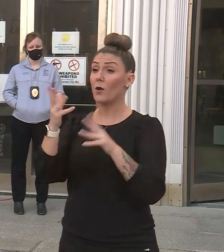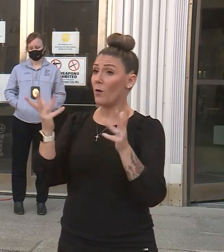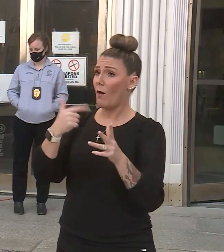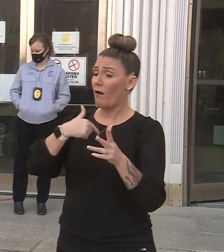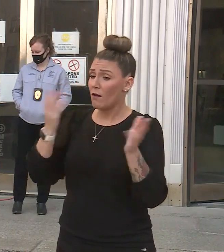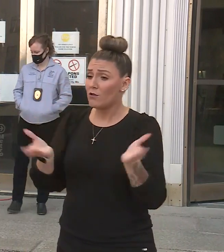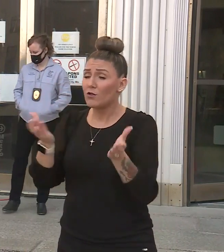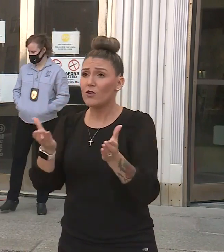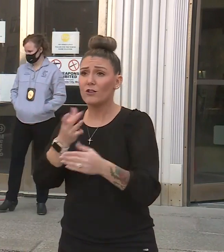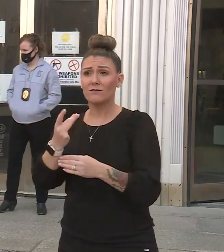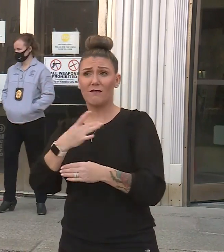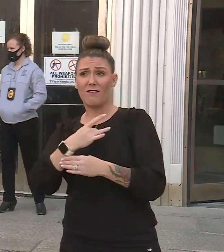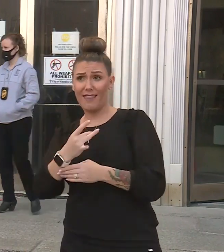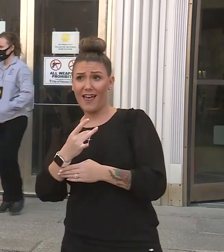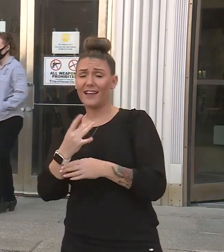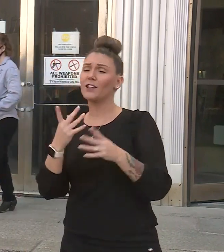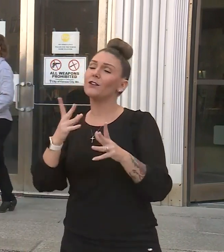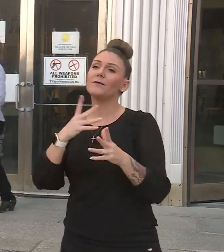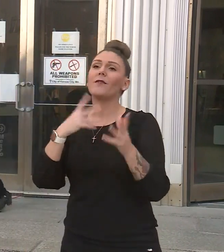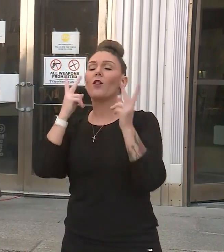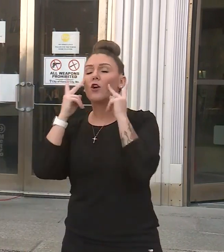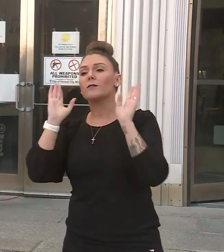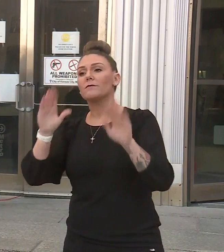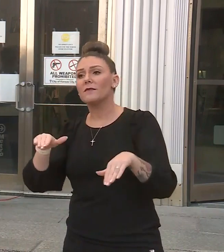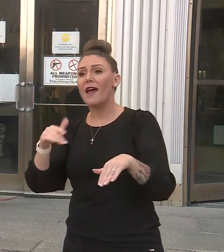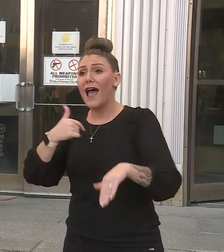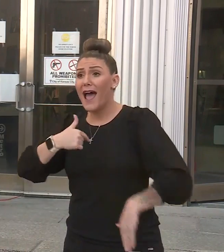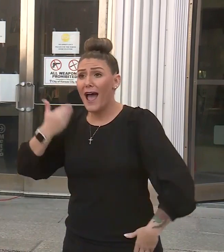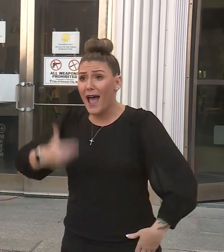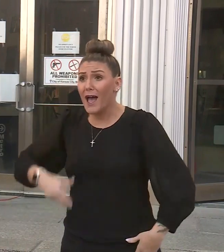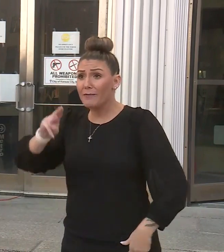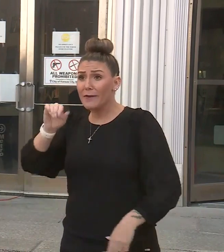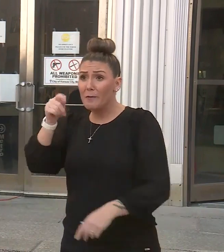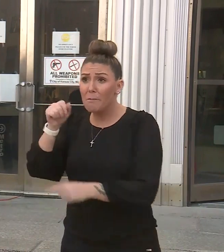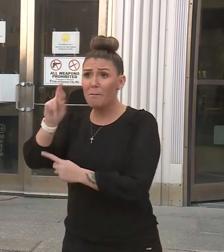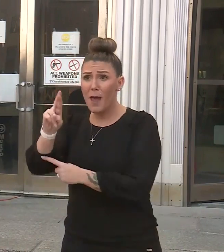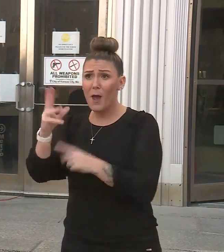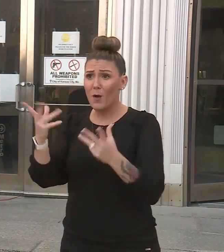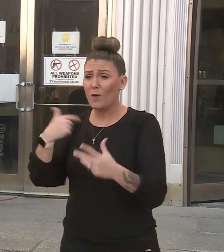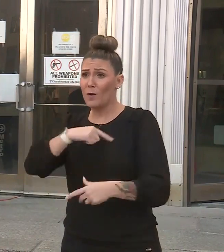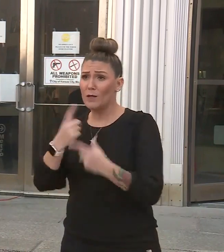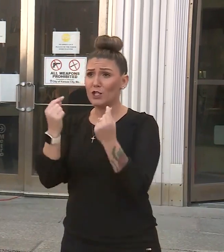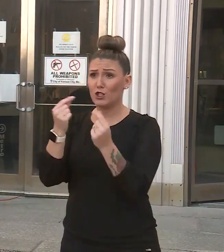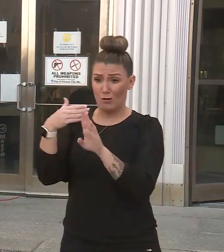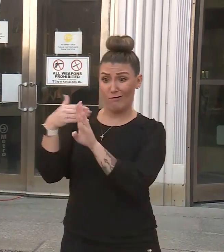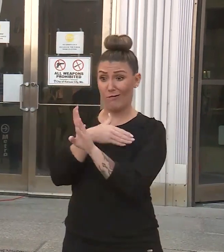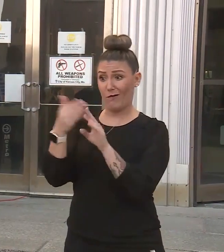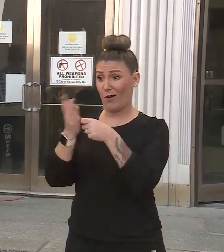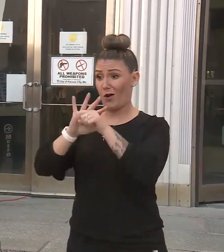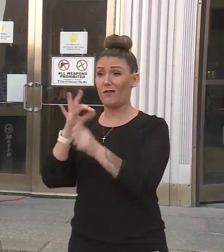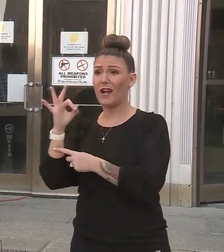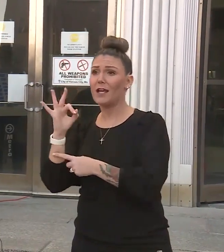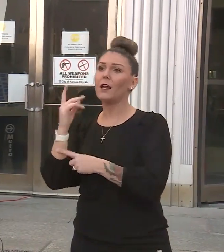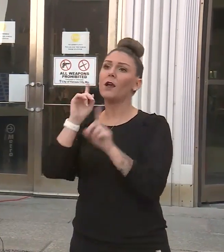and I like to go to look, I'm the mayor, right? What did mayors do before COVID-19? We went to an event every night, we shook